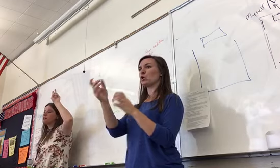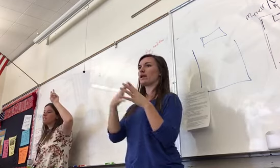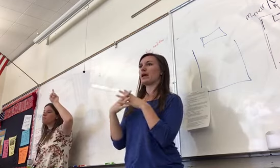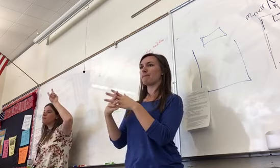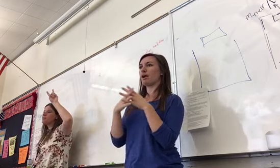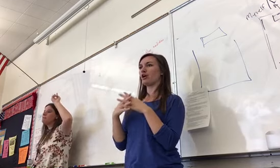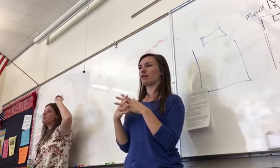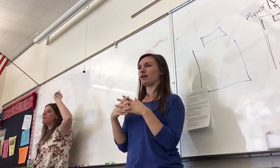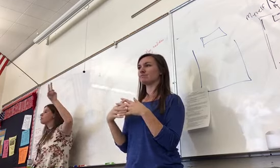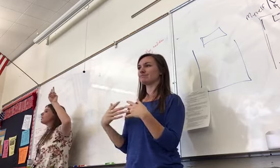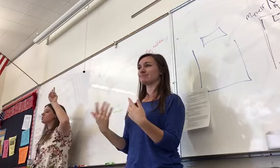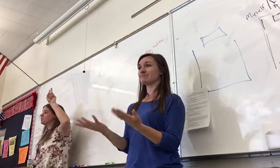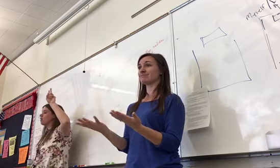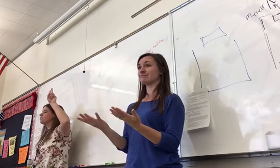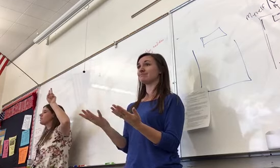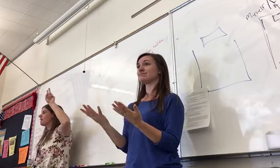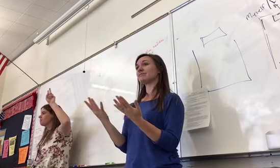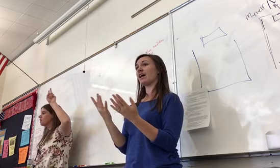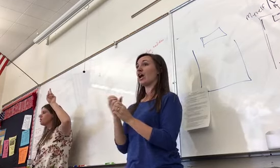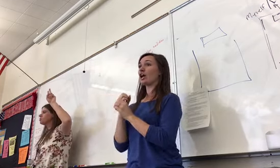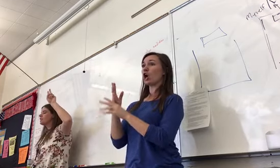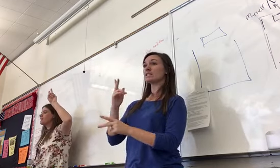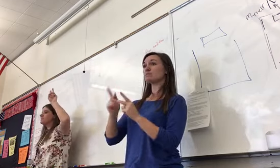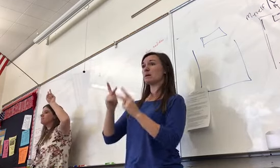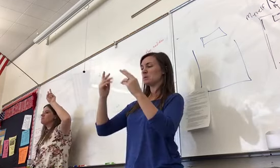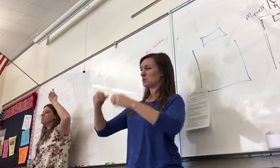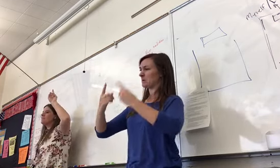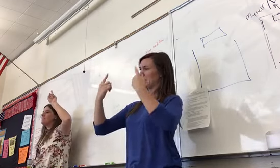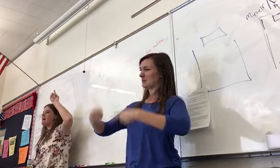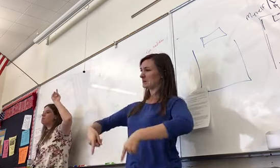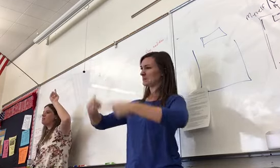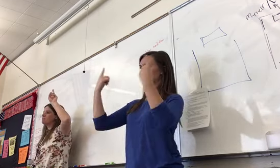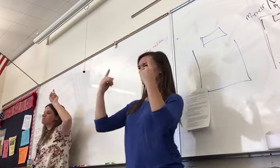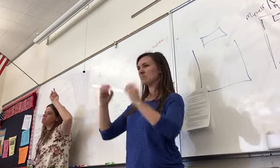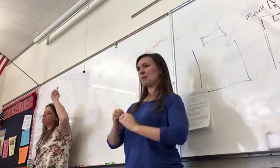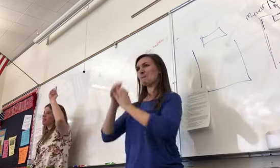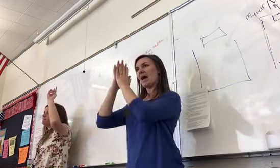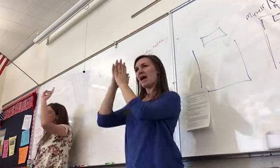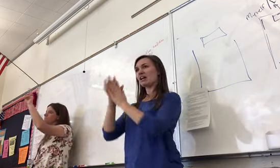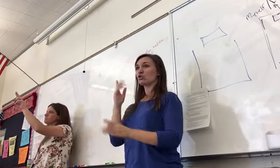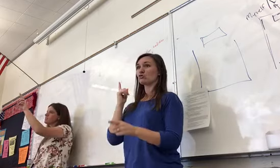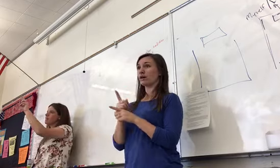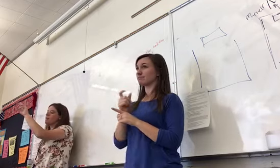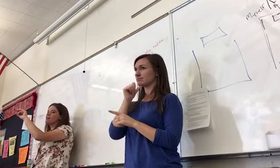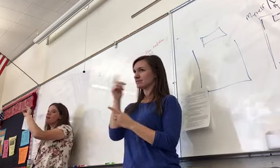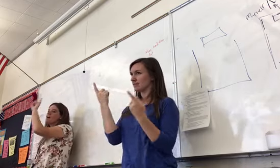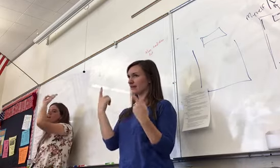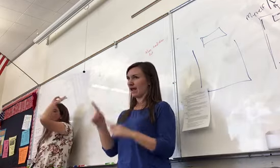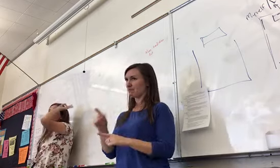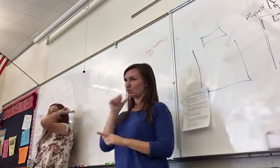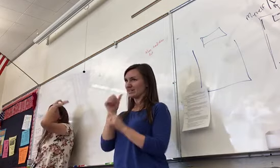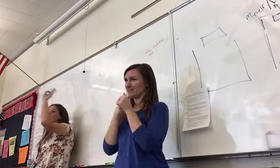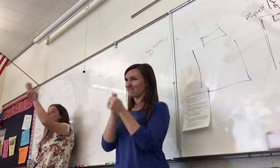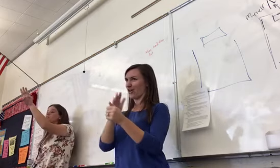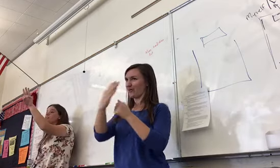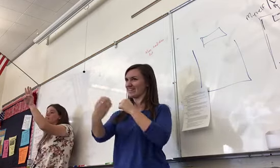cause everybody to be angry at each other all the time. Which again, didn't happen. Right? Okay. Number three,